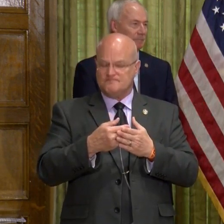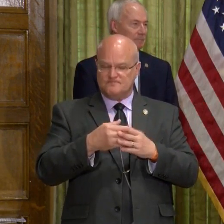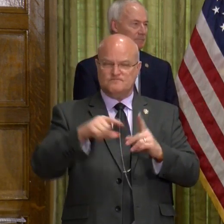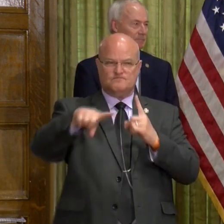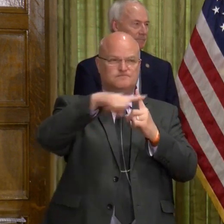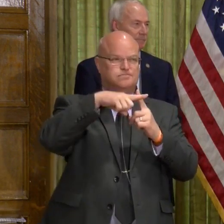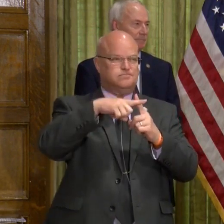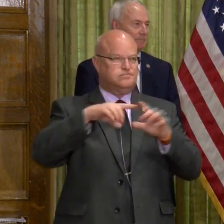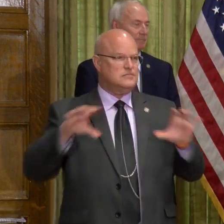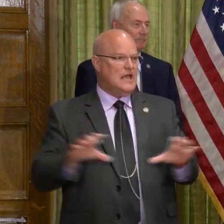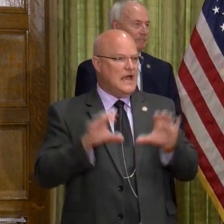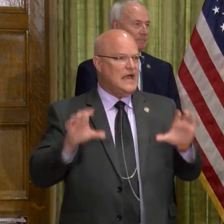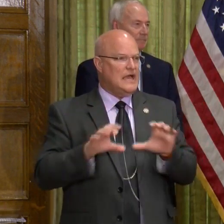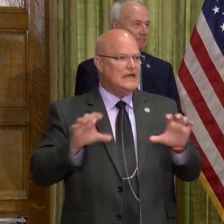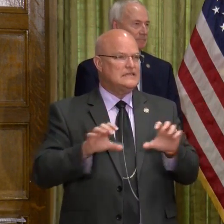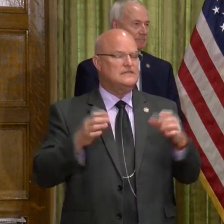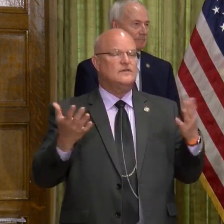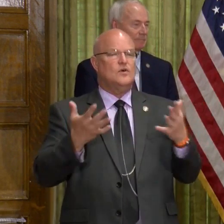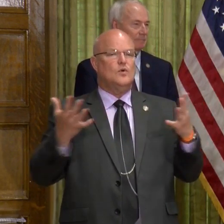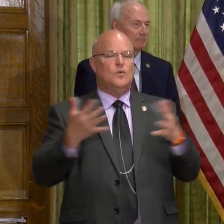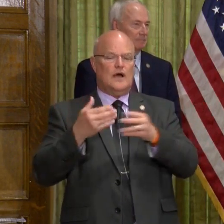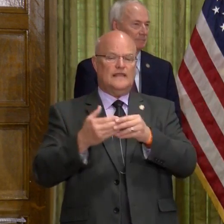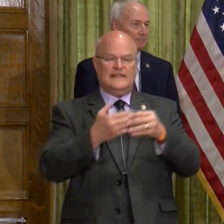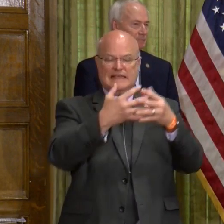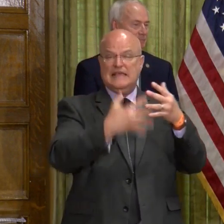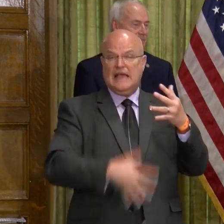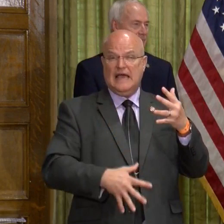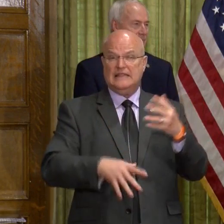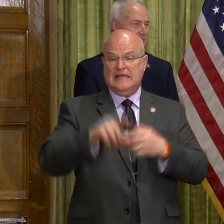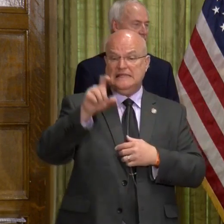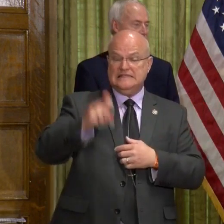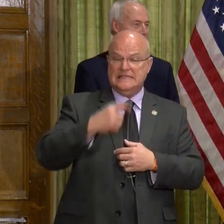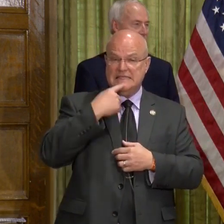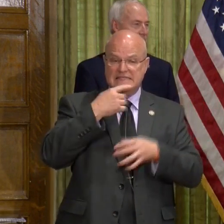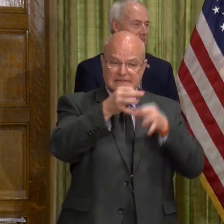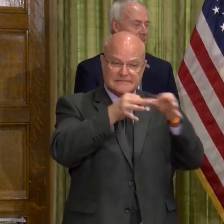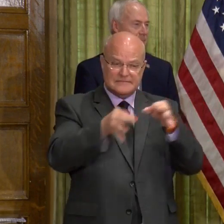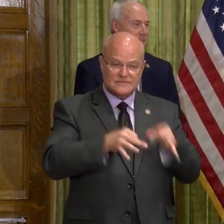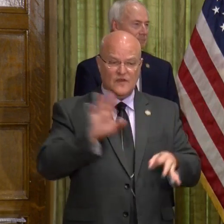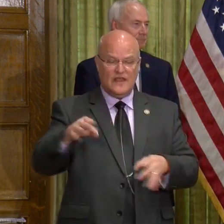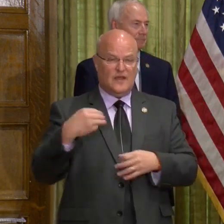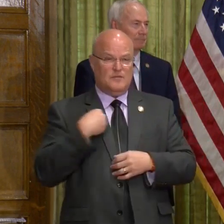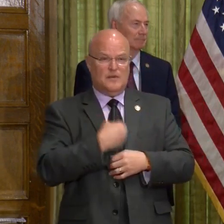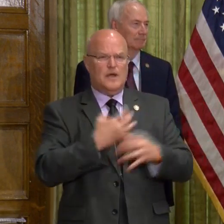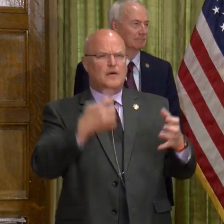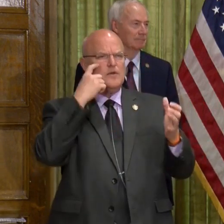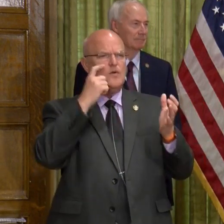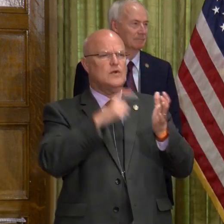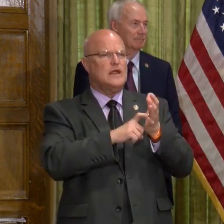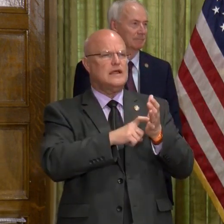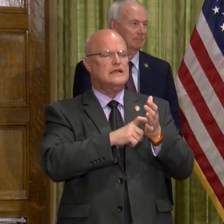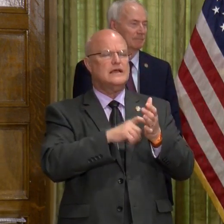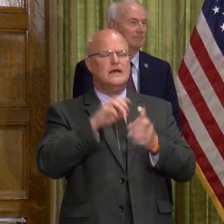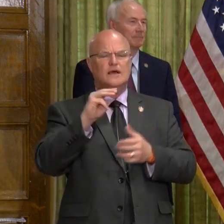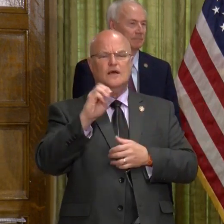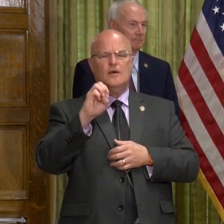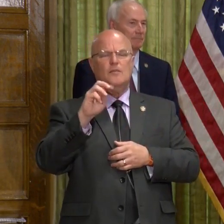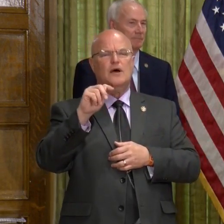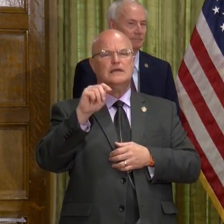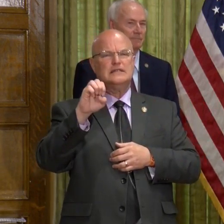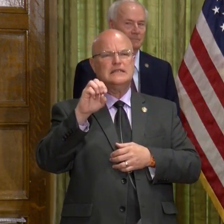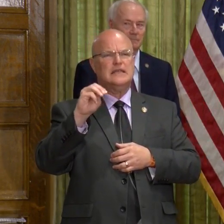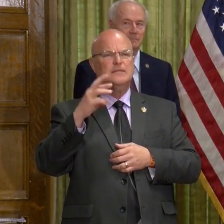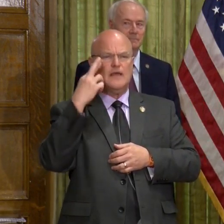in terms of what the guidelines need to say for their members. I want to recognize Monteen McNulty, in